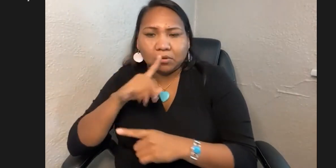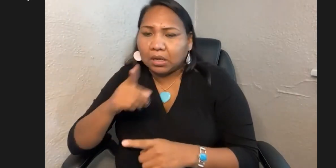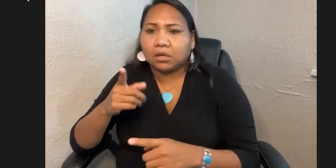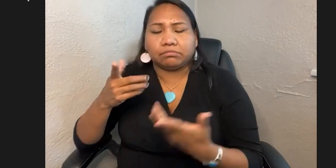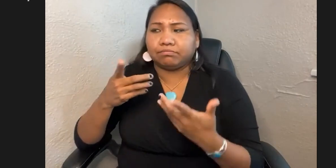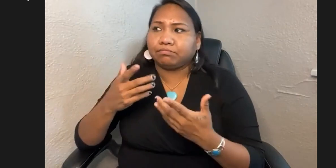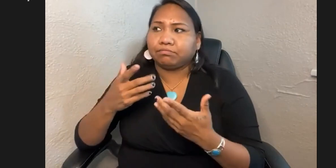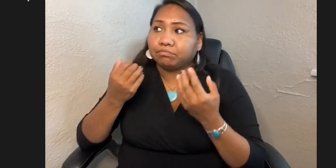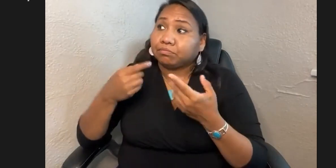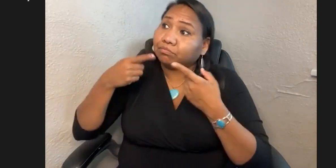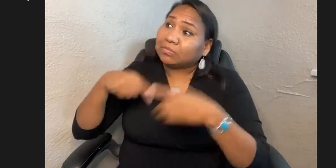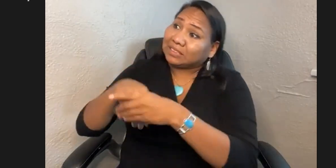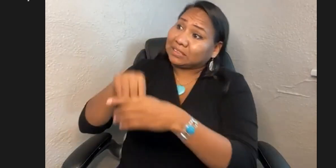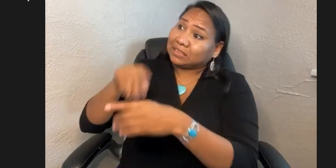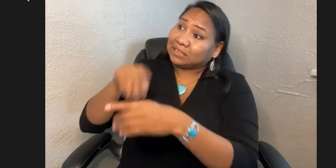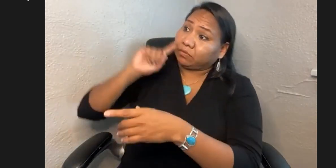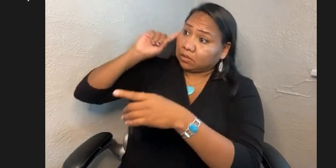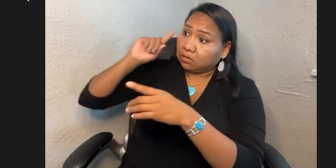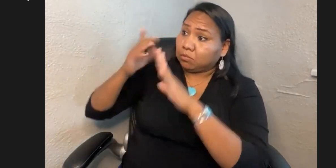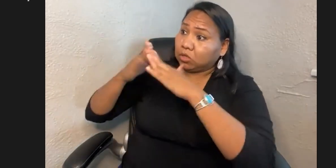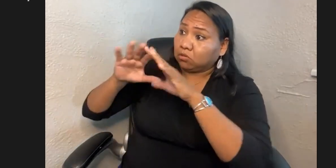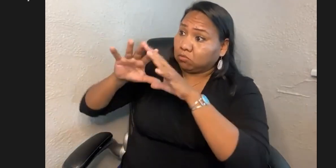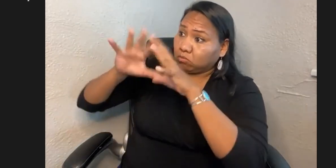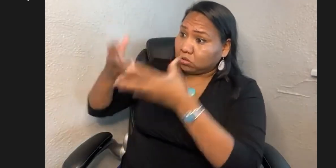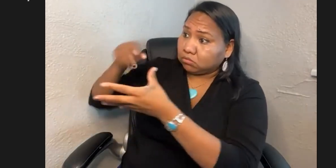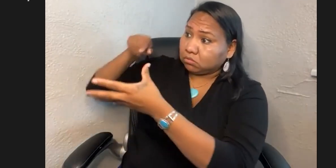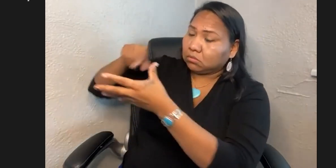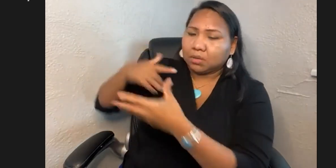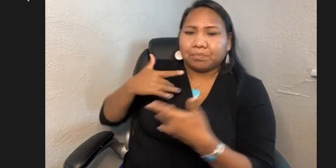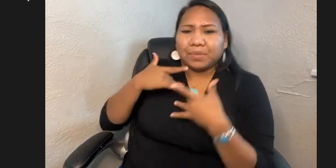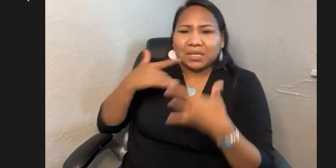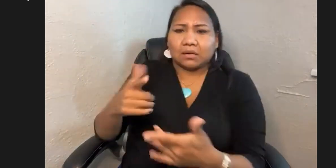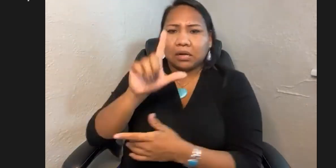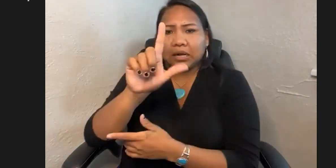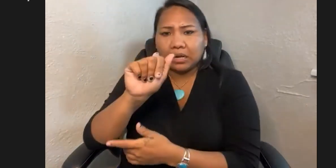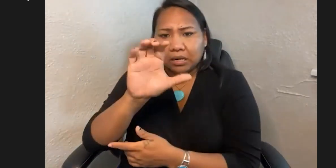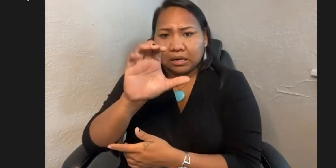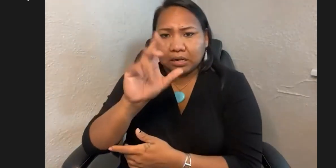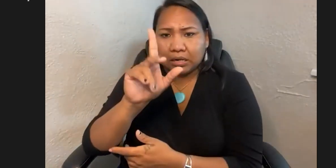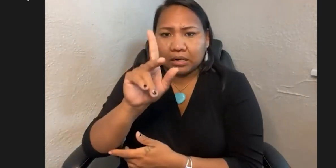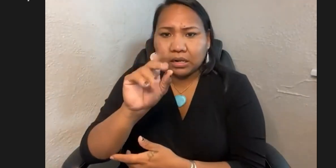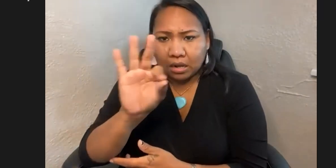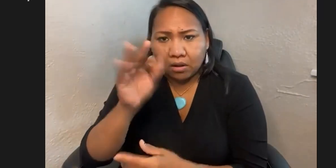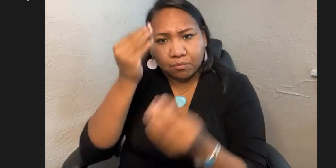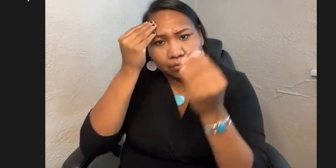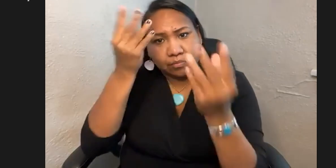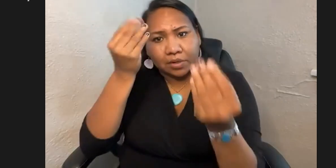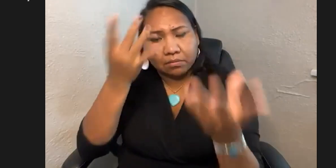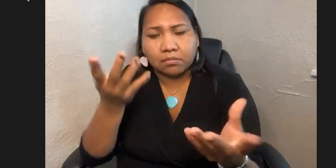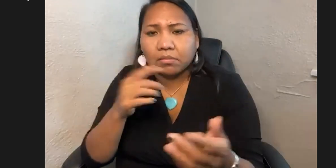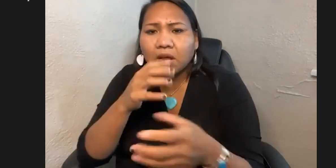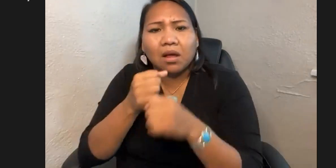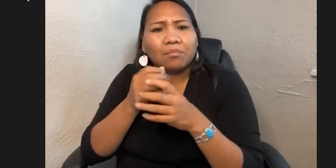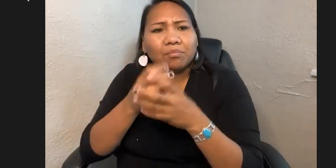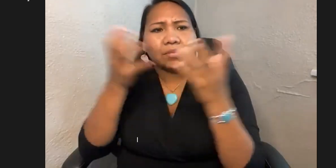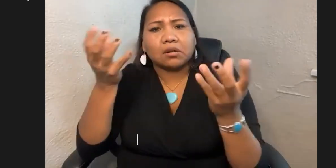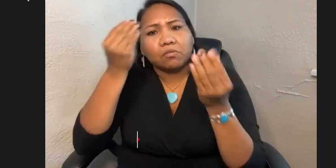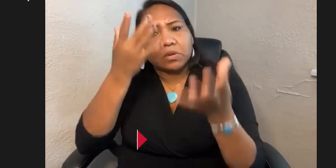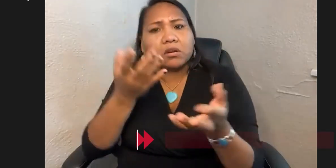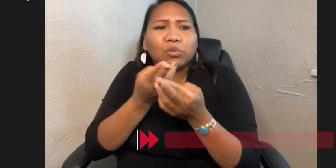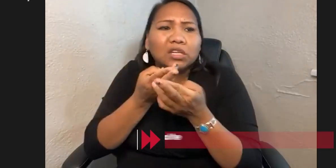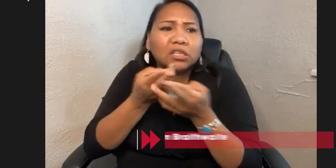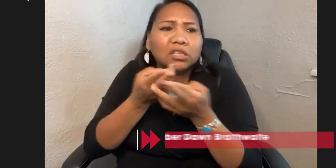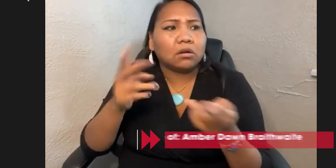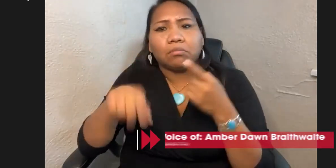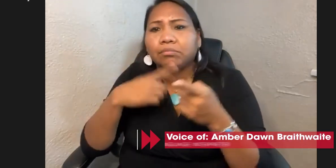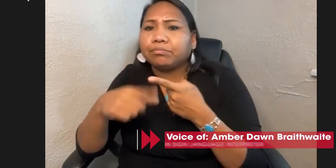wanted to increase the education. Missing and murdered Indigenous women is a very large issue for our community. And there tends to be a